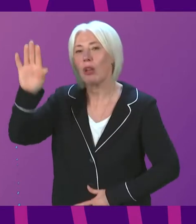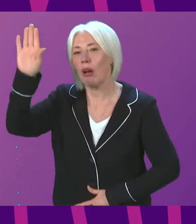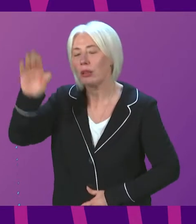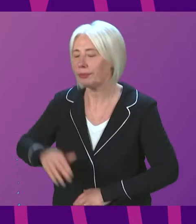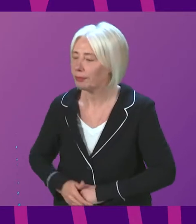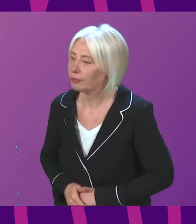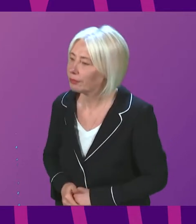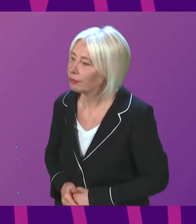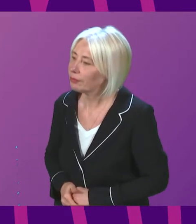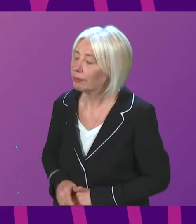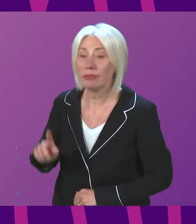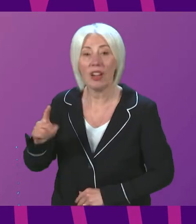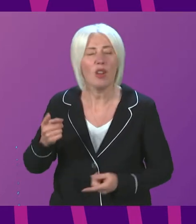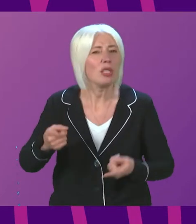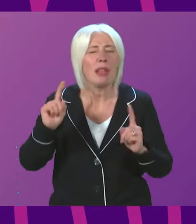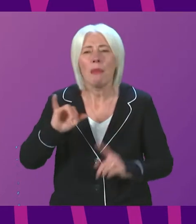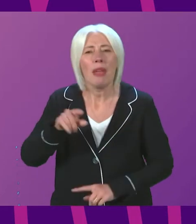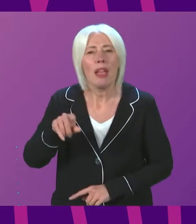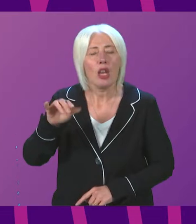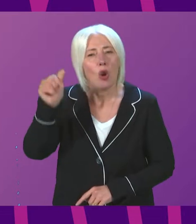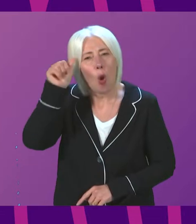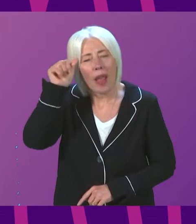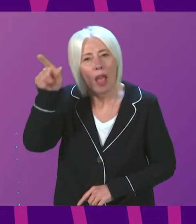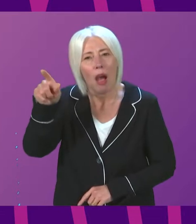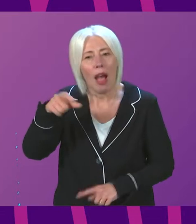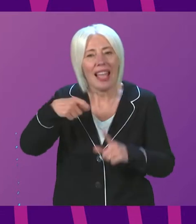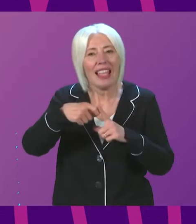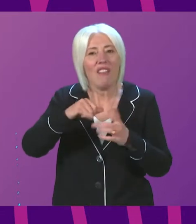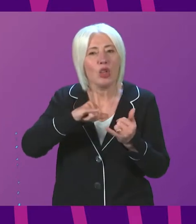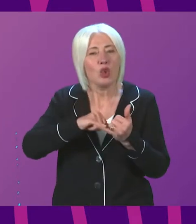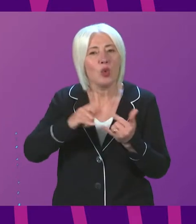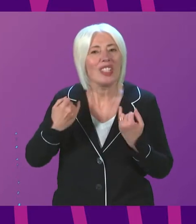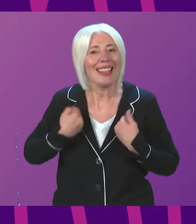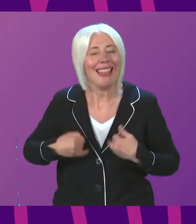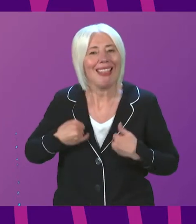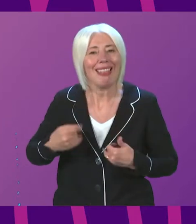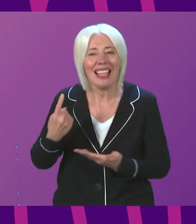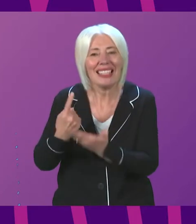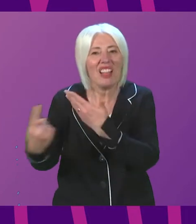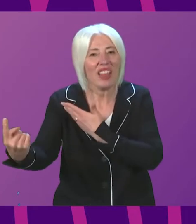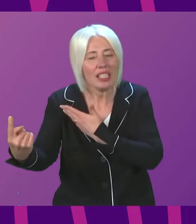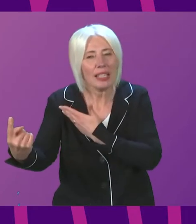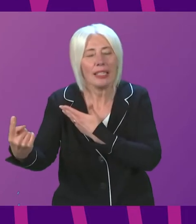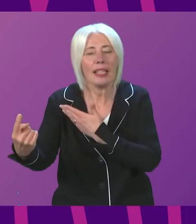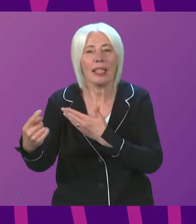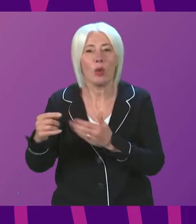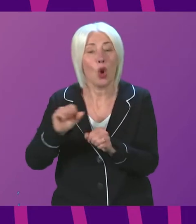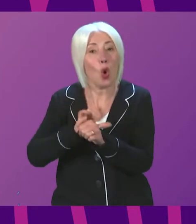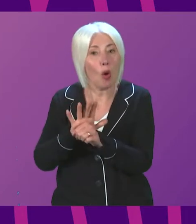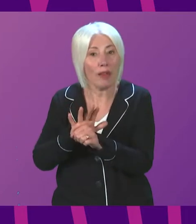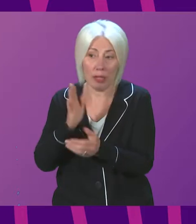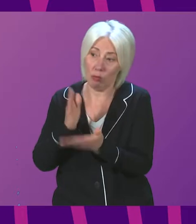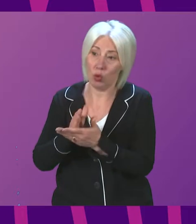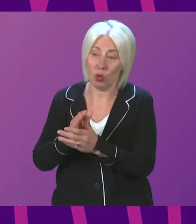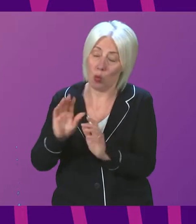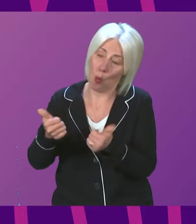presiding officer the first minister may not be aware that Kevin Stewart is in fact ill and self-isolating with Covid I am sure we wish him